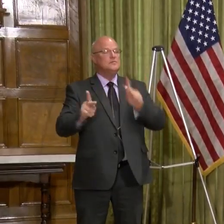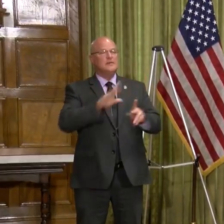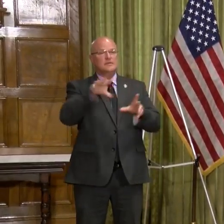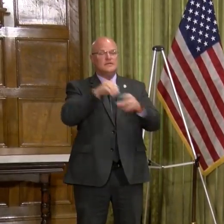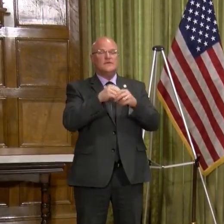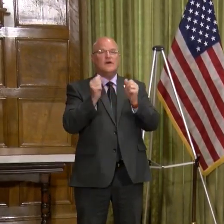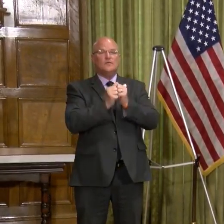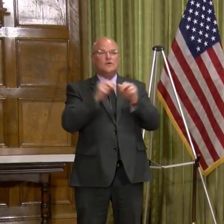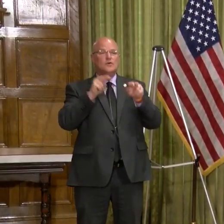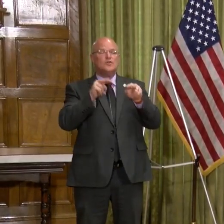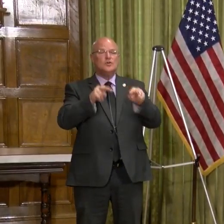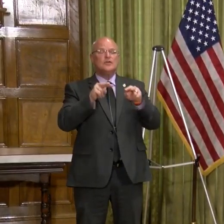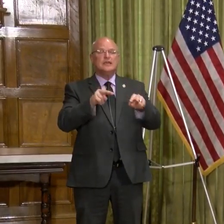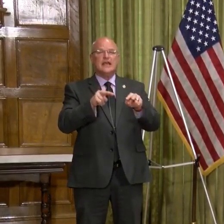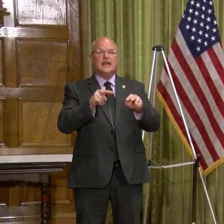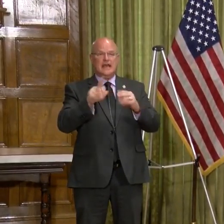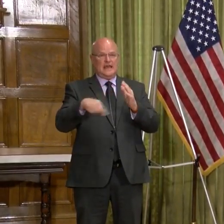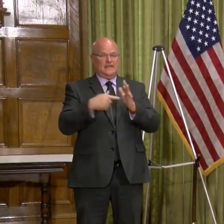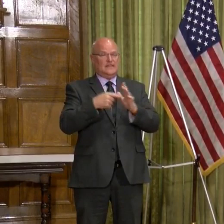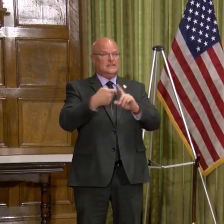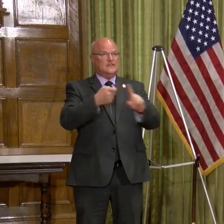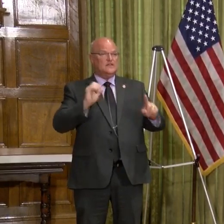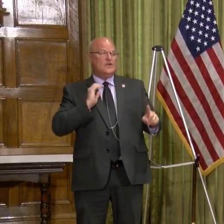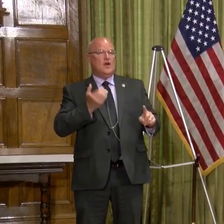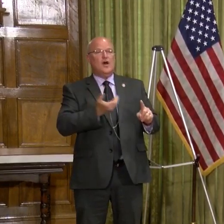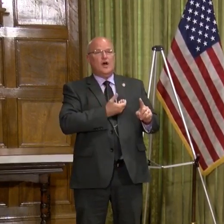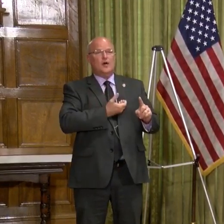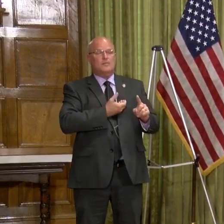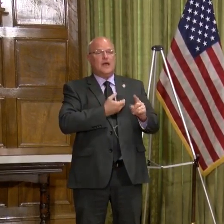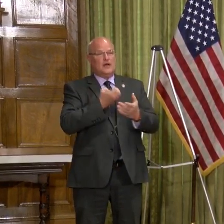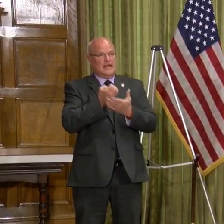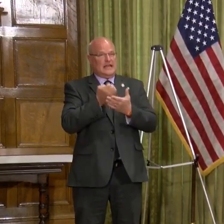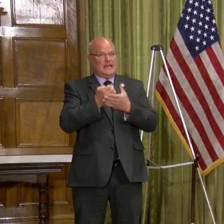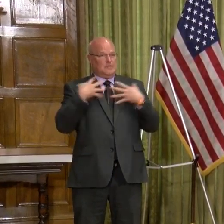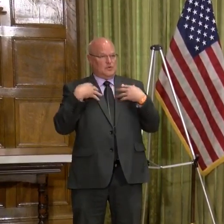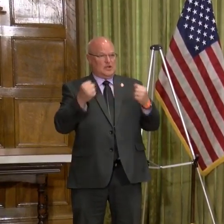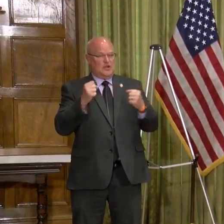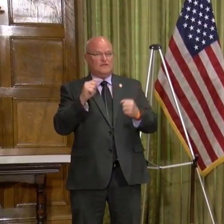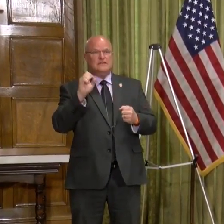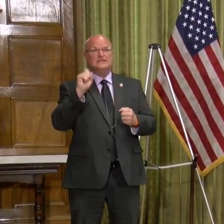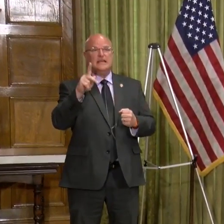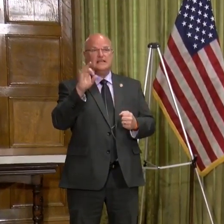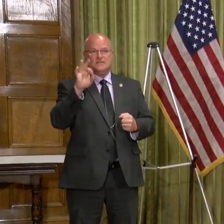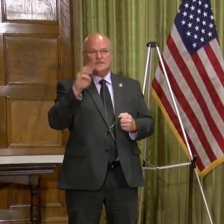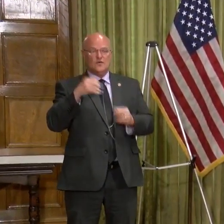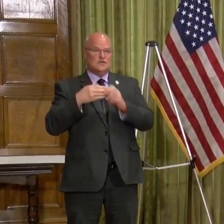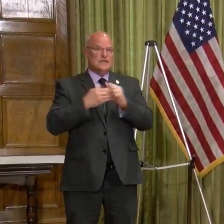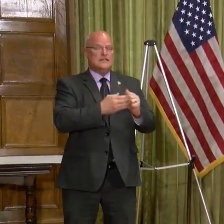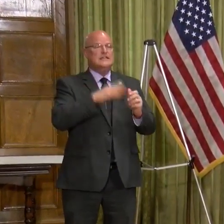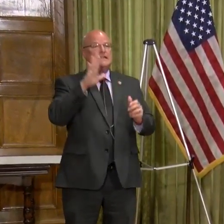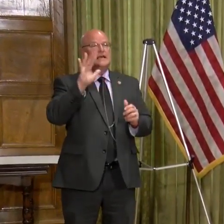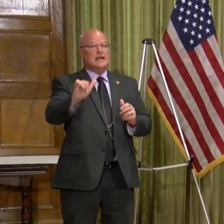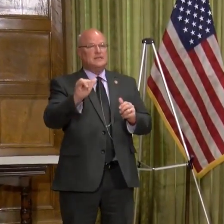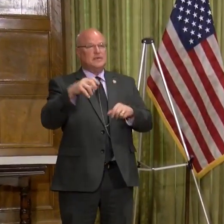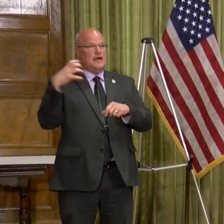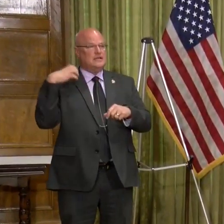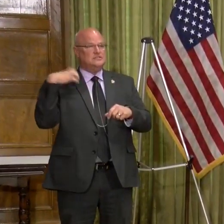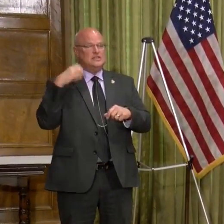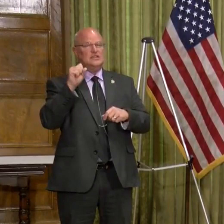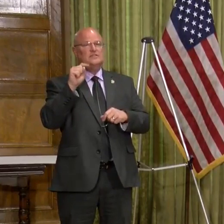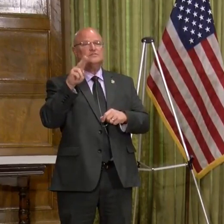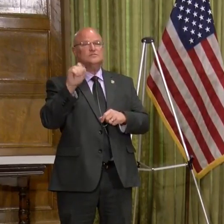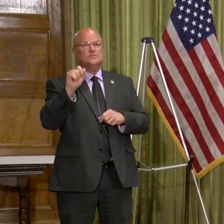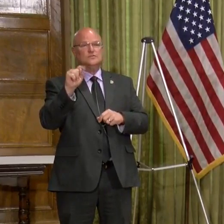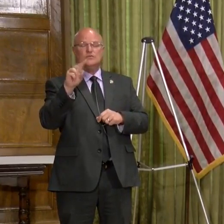involved in looking at this from our Economic Recovery Task Force, led by Chair Stuart